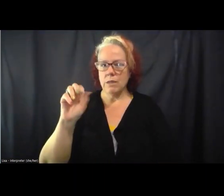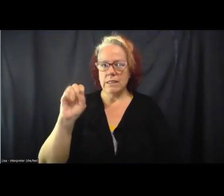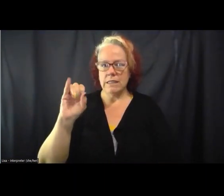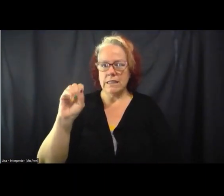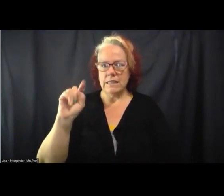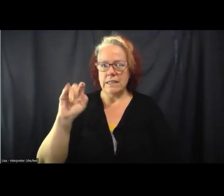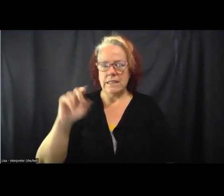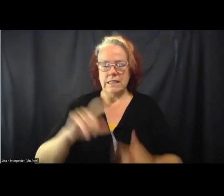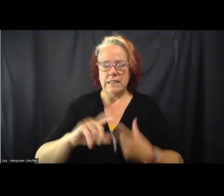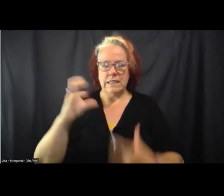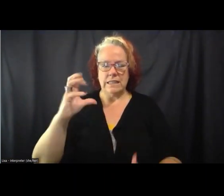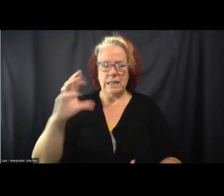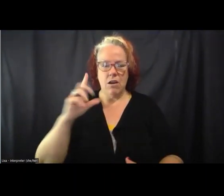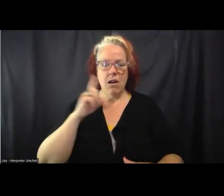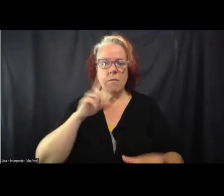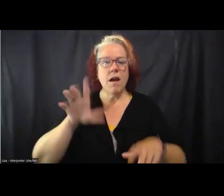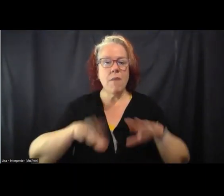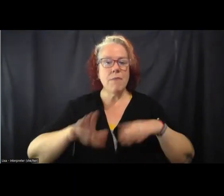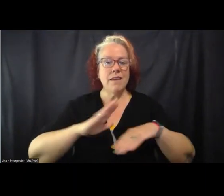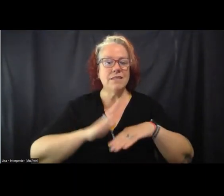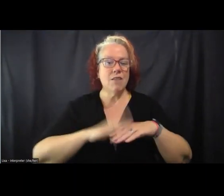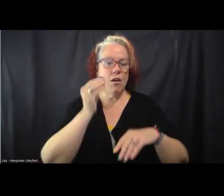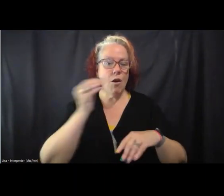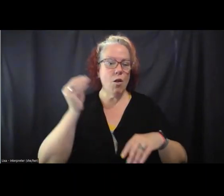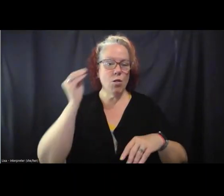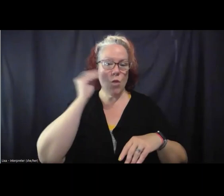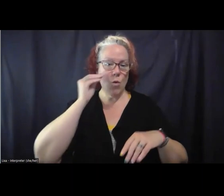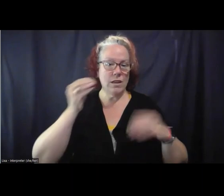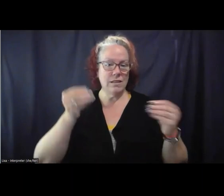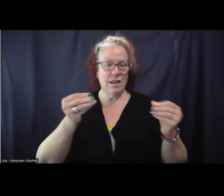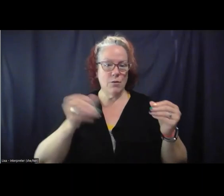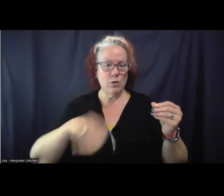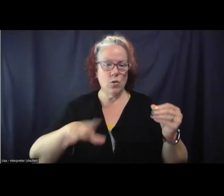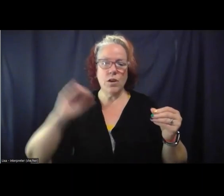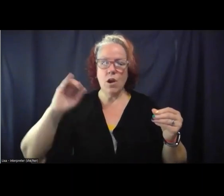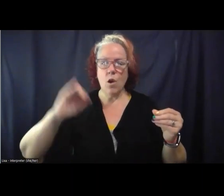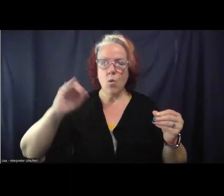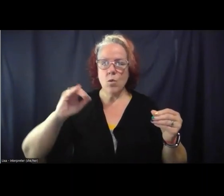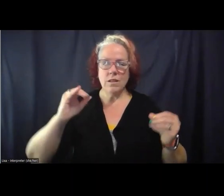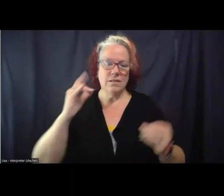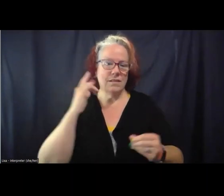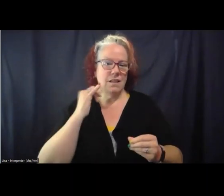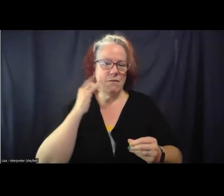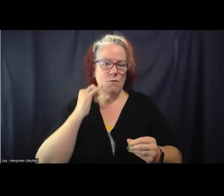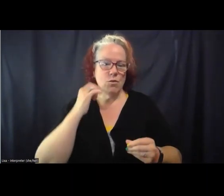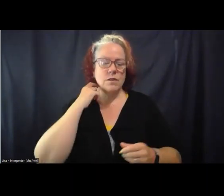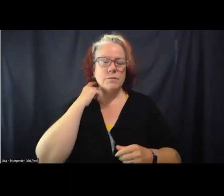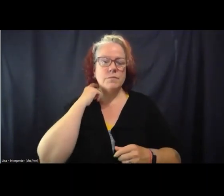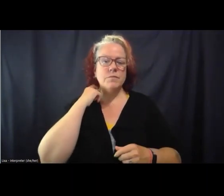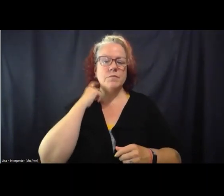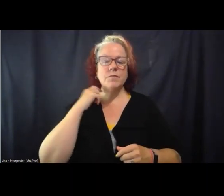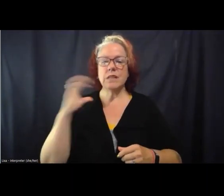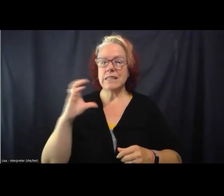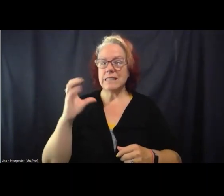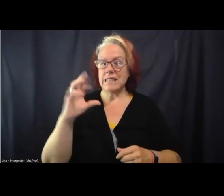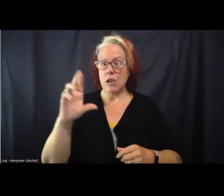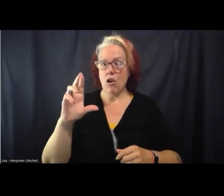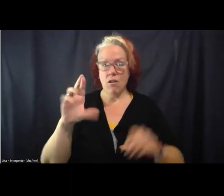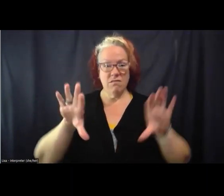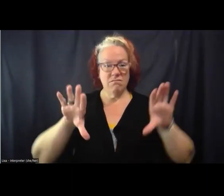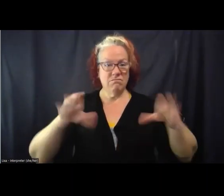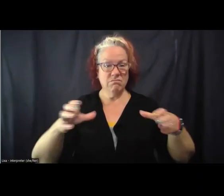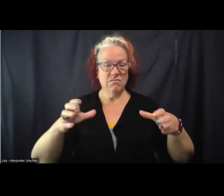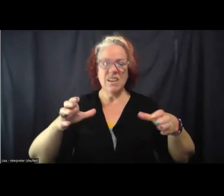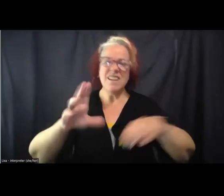Huichin Ohlone territory, commonly known as Oakland, California, and CR is a national organization